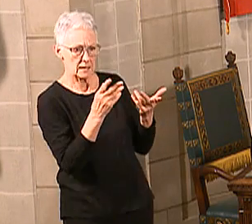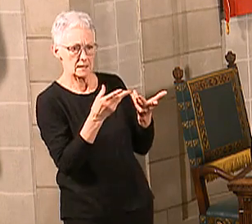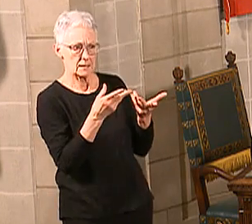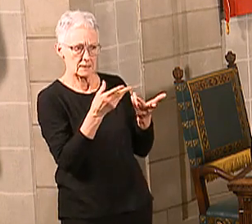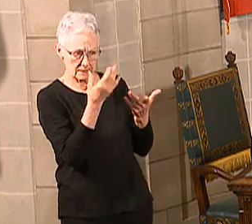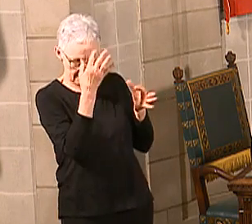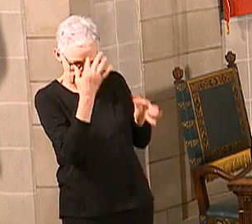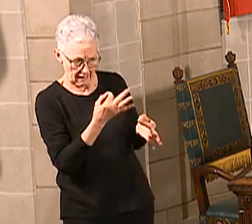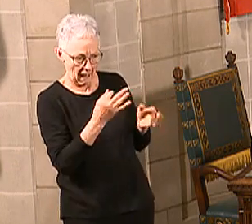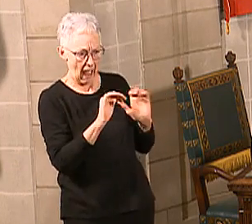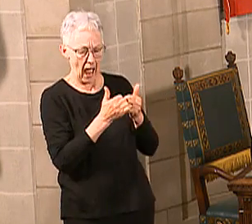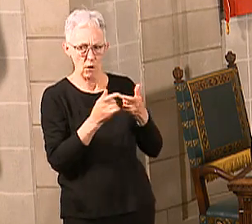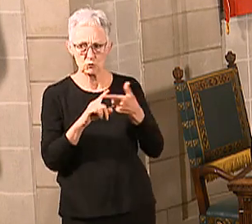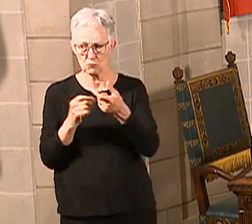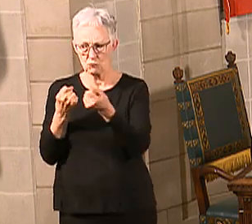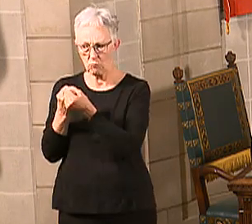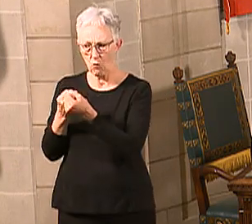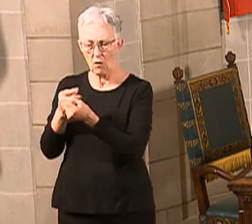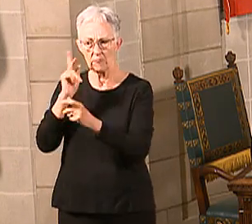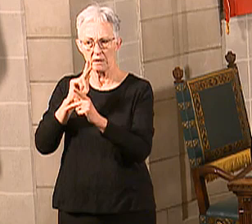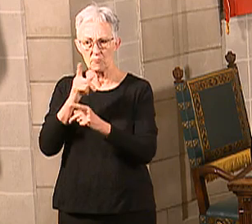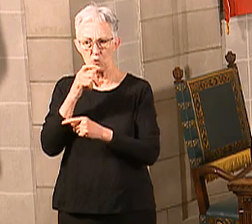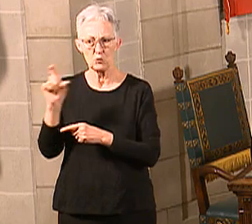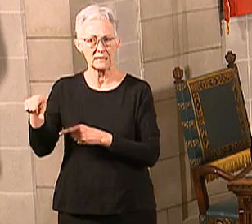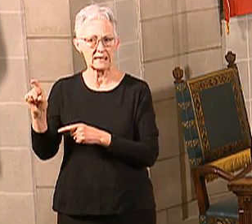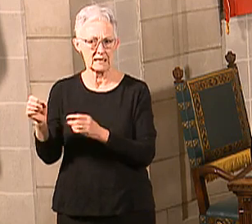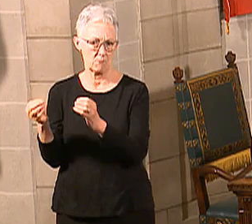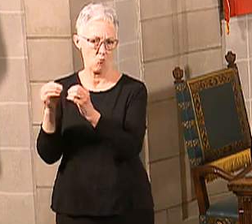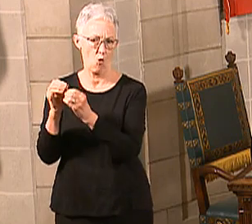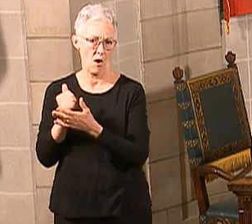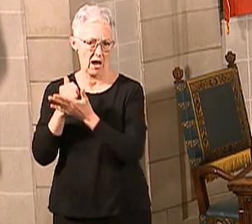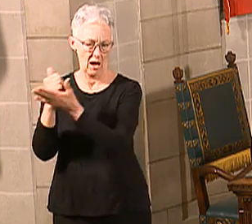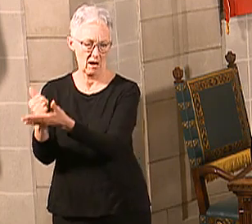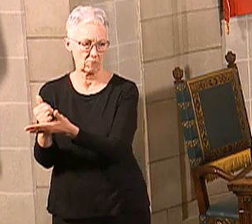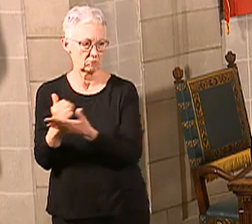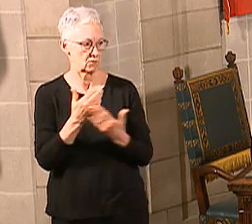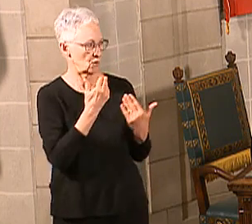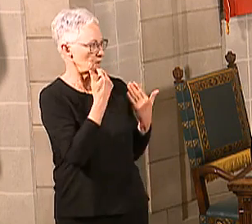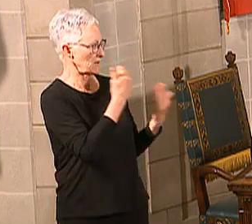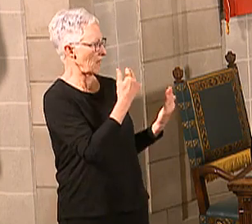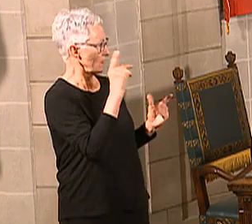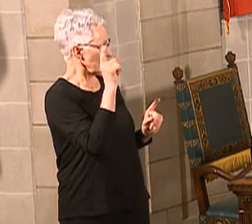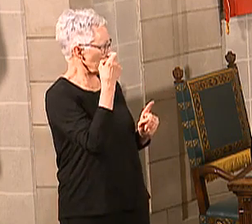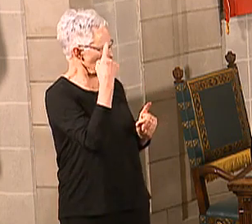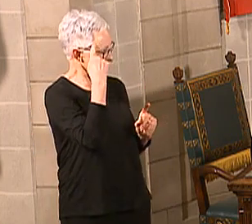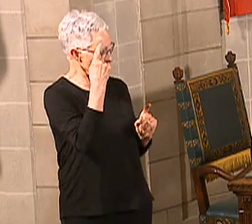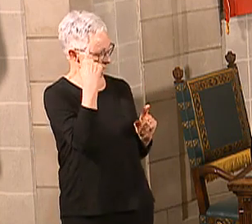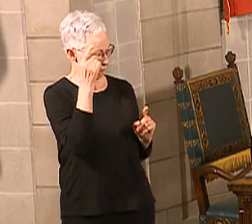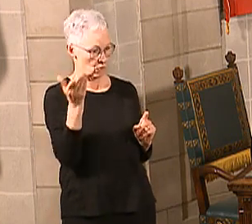need. Again, thank you, Governor Rettkitz, for inviting AARP to be here today, and thank you for your leadership.